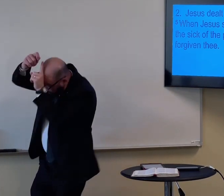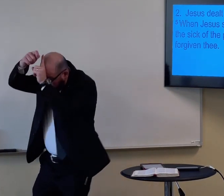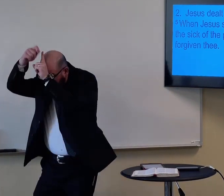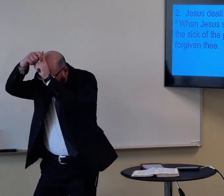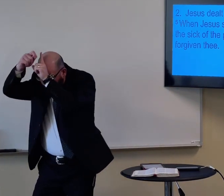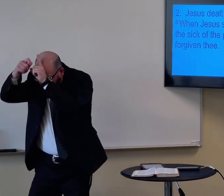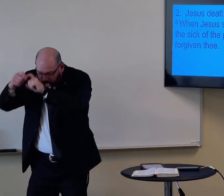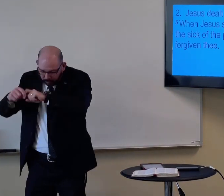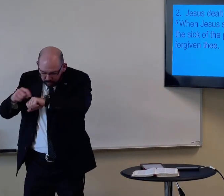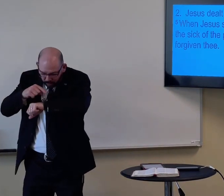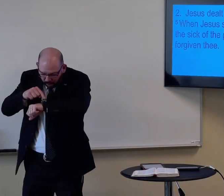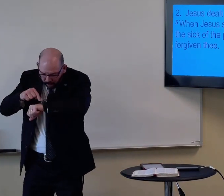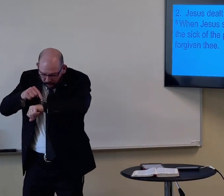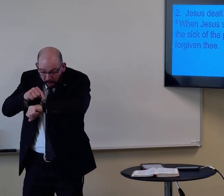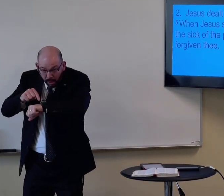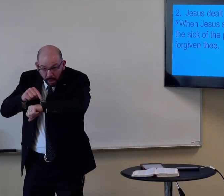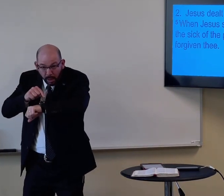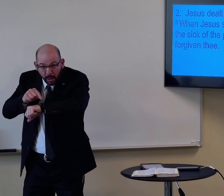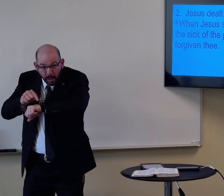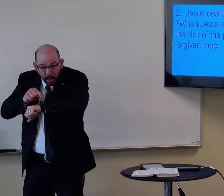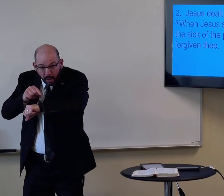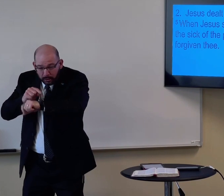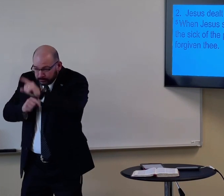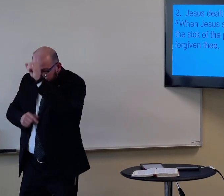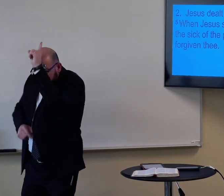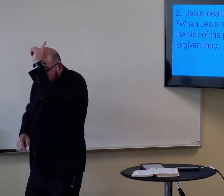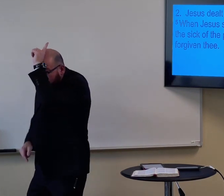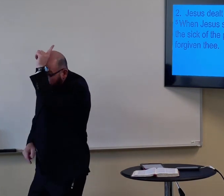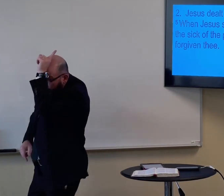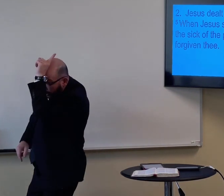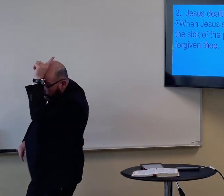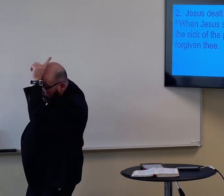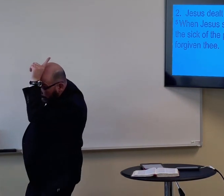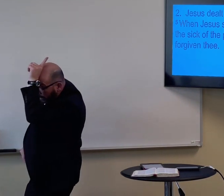Tries to make it look like more than what it is. How much time y'all spend doing your hair, right?